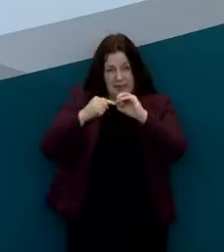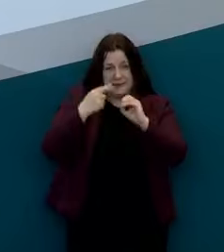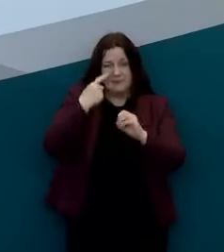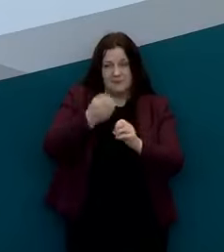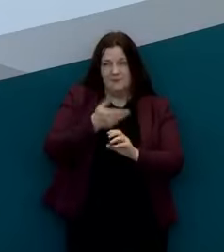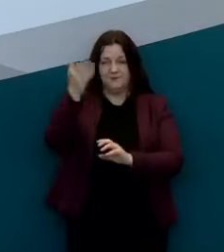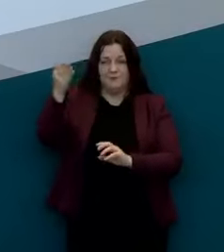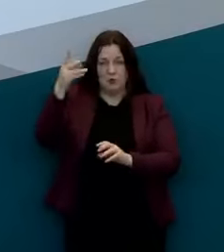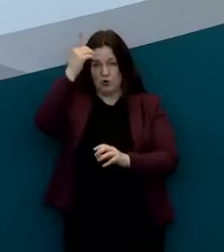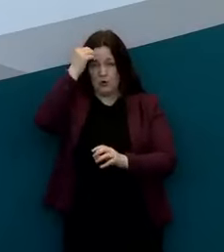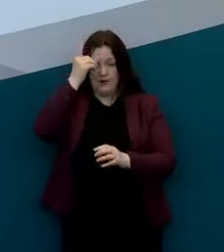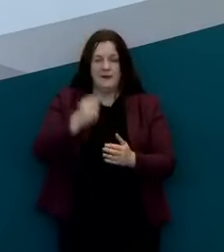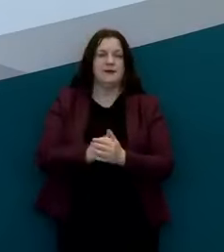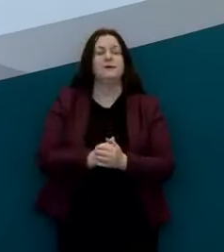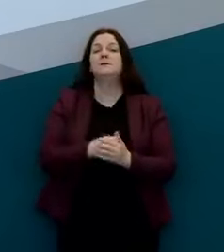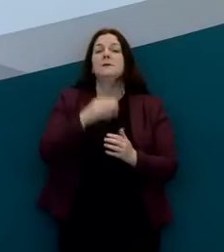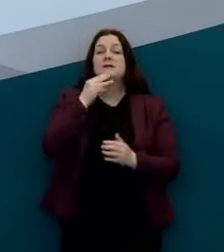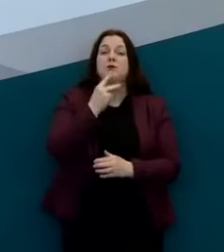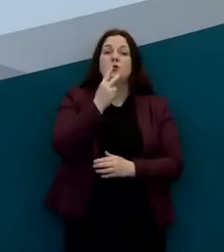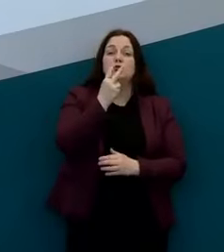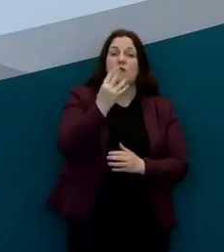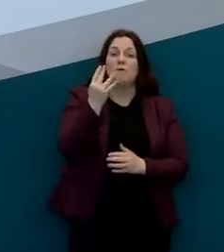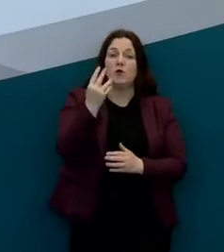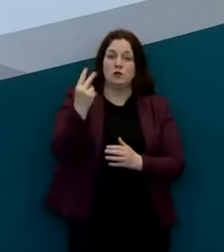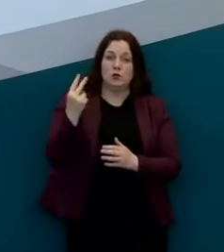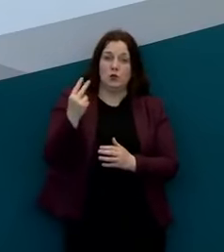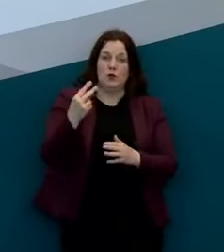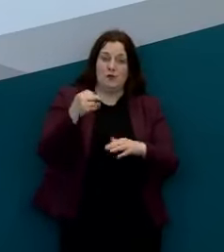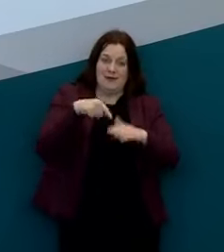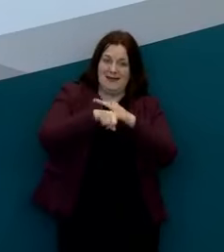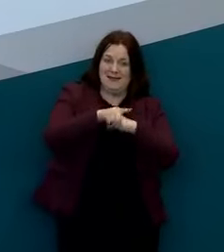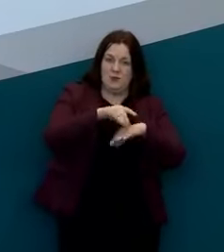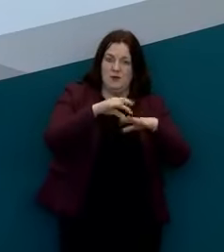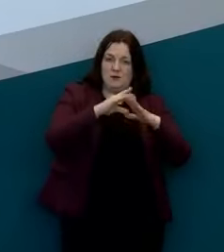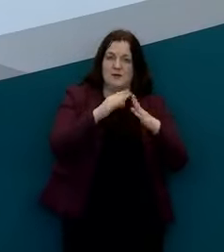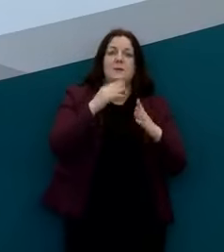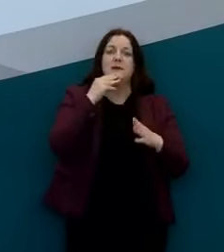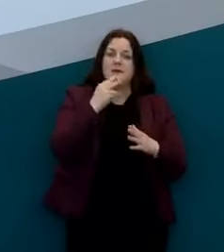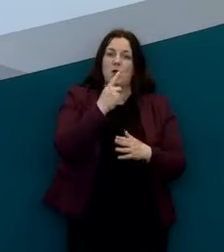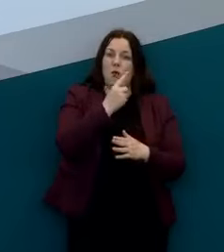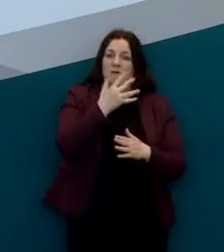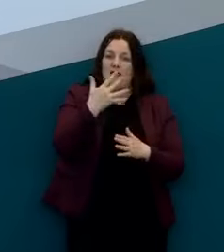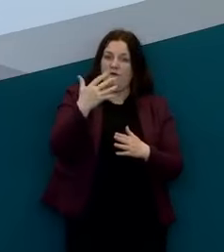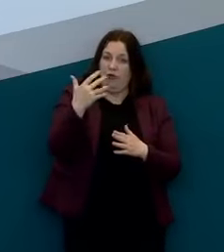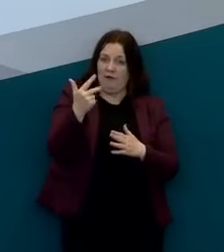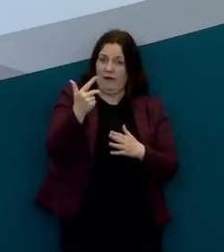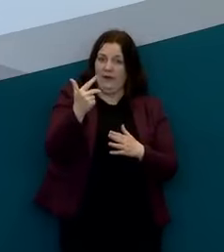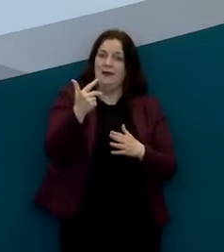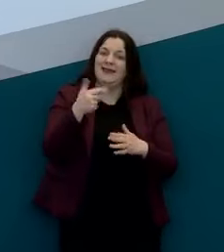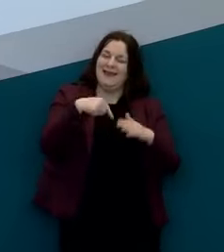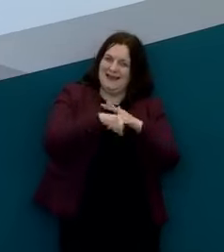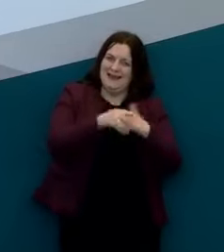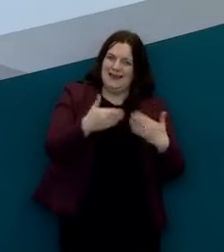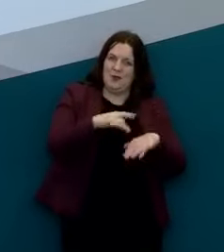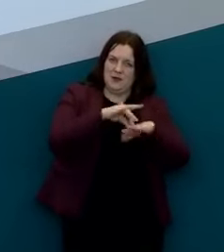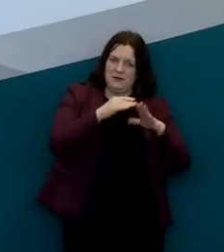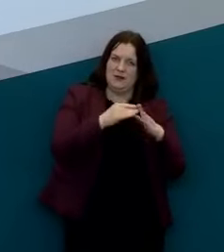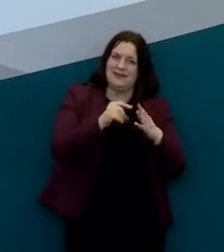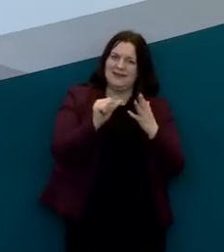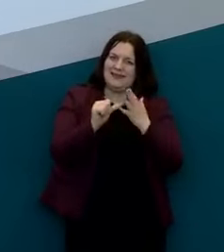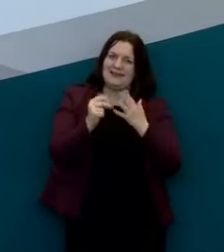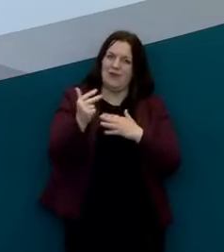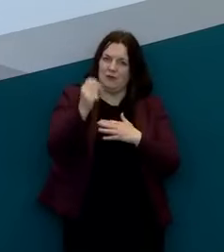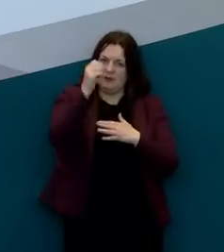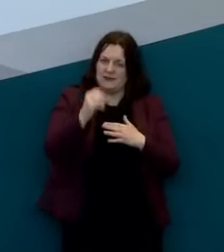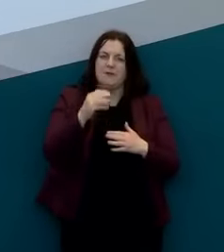of 242 admitted 153 of them are currently in hospital that's 63 percent and bear in mind that the majority